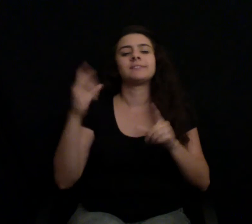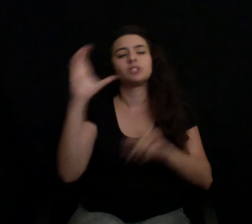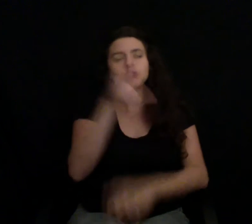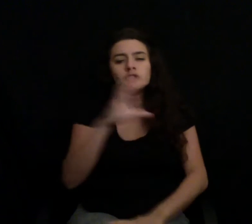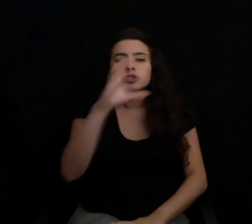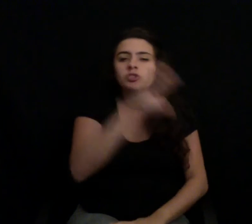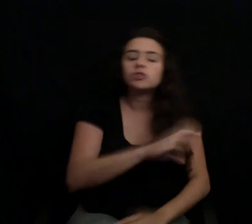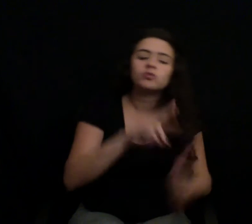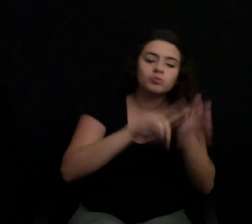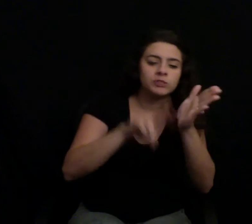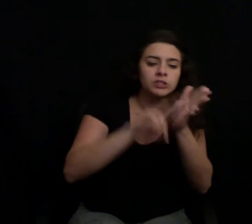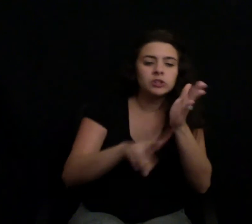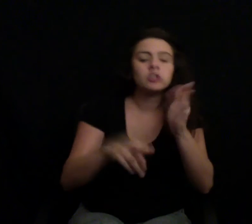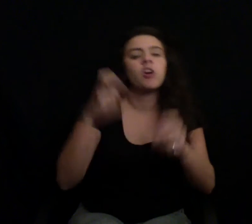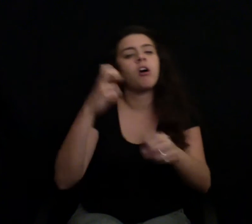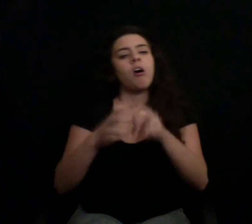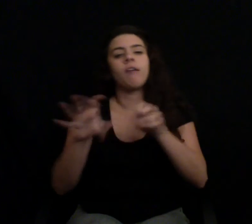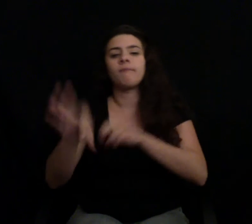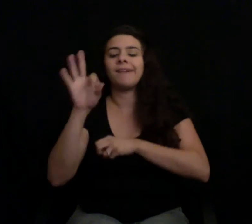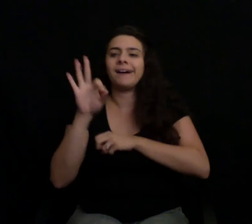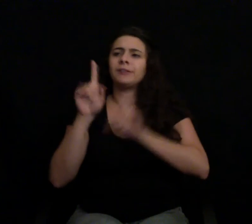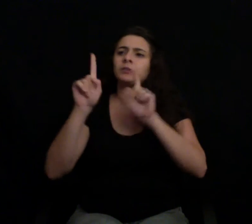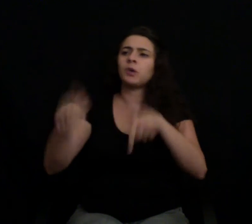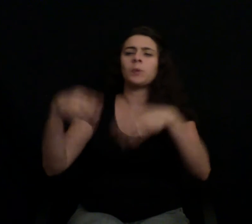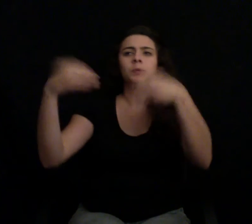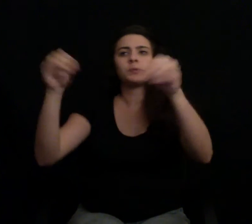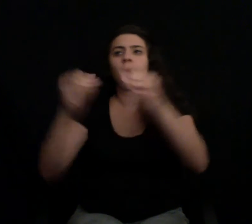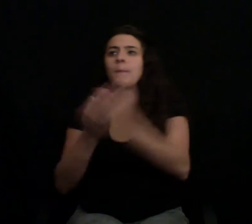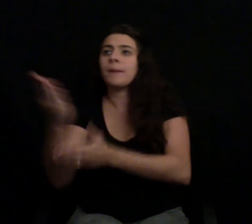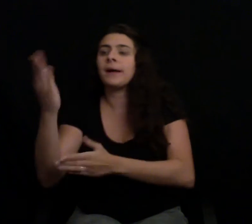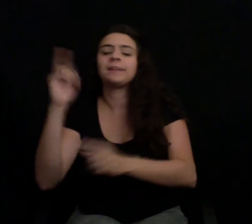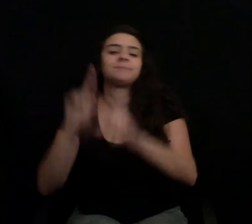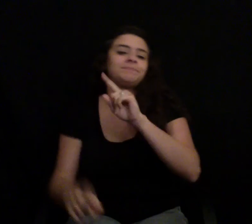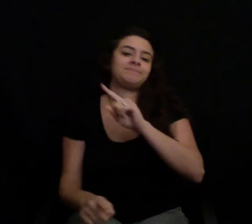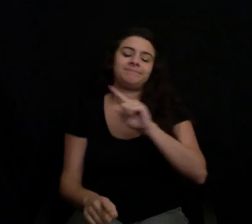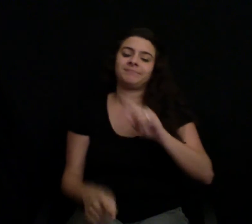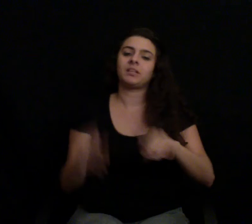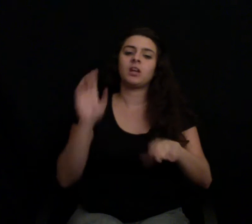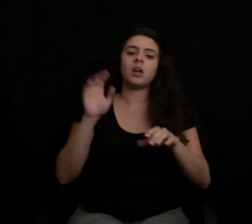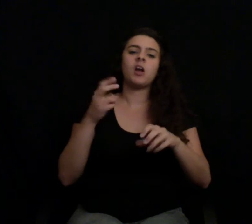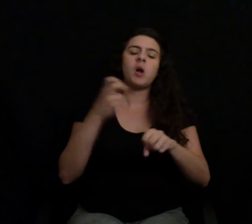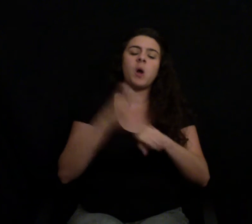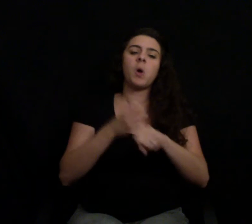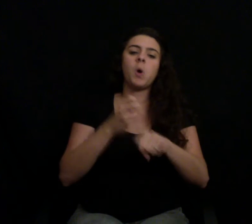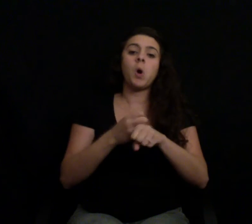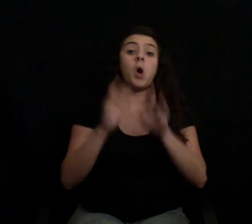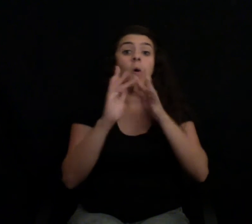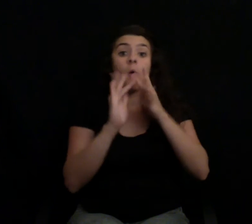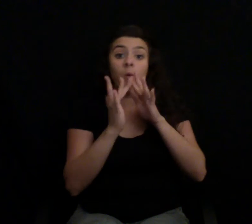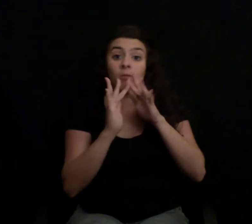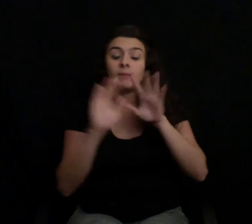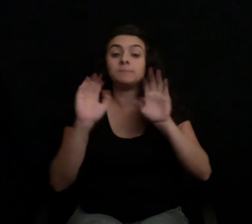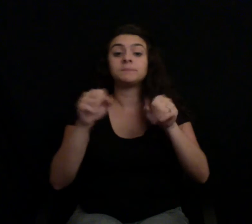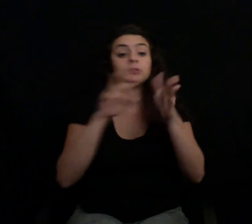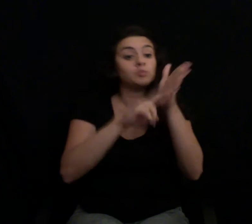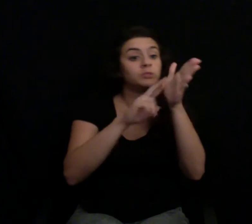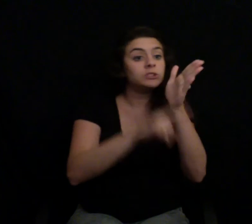have to find those. You can also look online to specific farms like White Oak Pastures. You can order pasture-raised animals